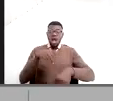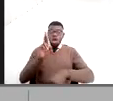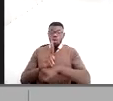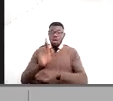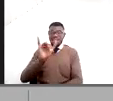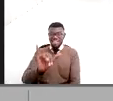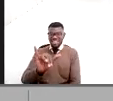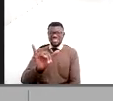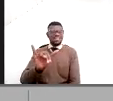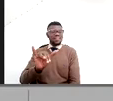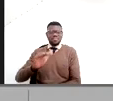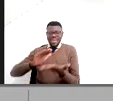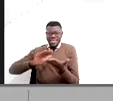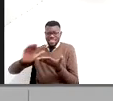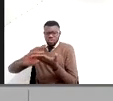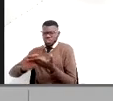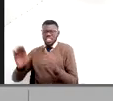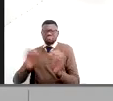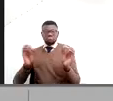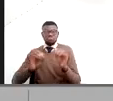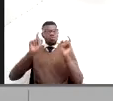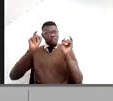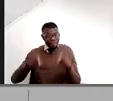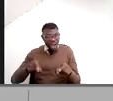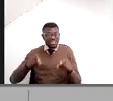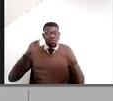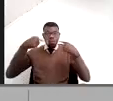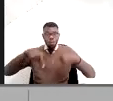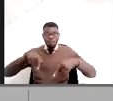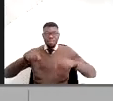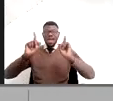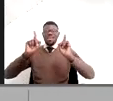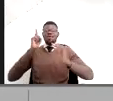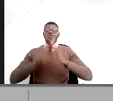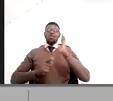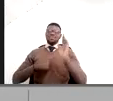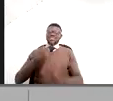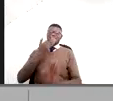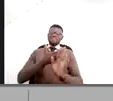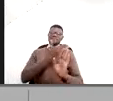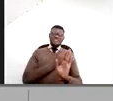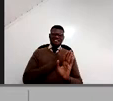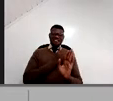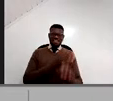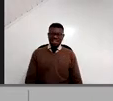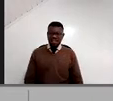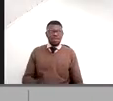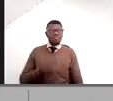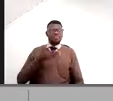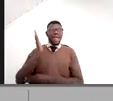not complying with what I wrote above. Okay, then the next. I'm sounding like a preacher, isn't it?